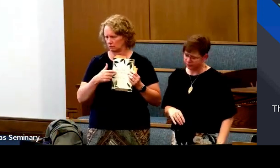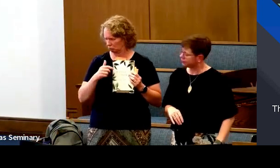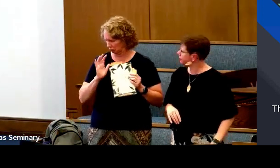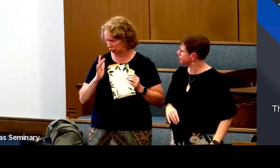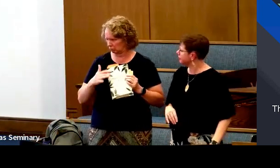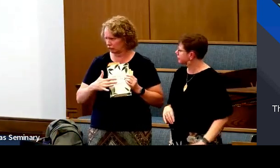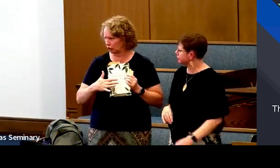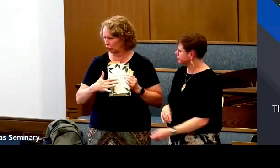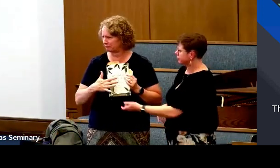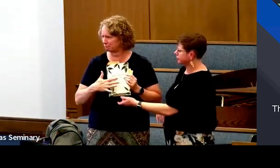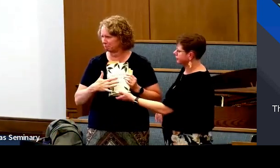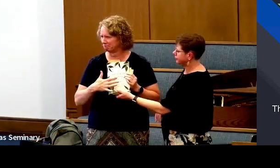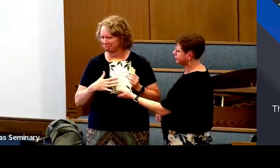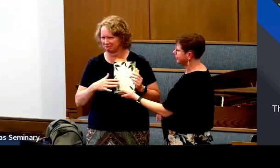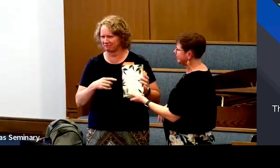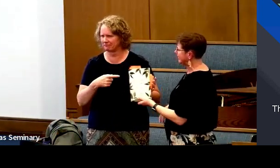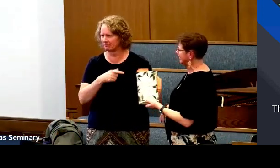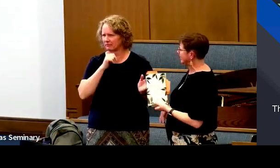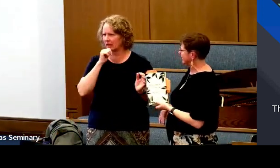much in it, and it's very dense.